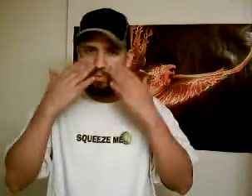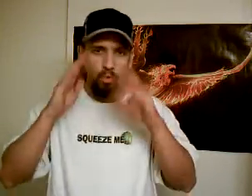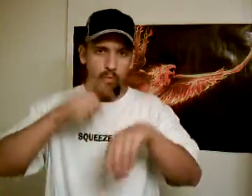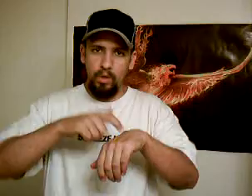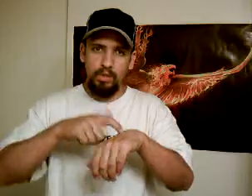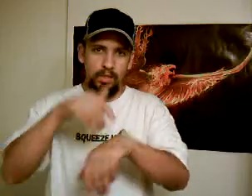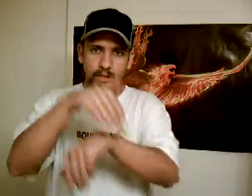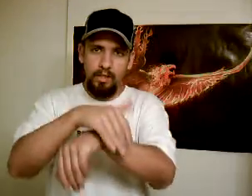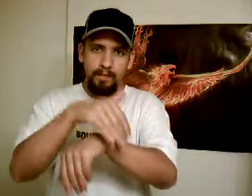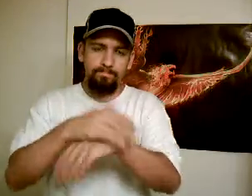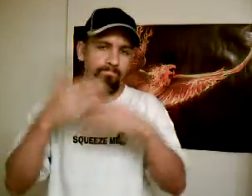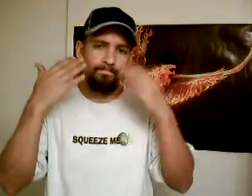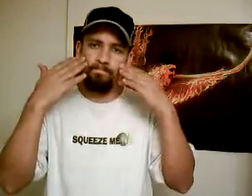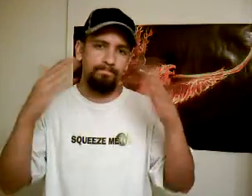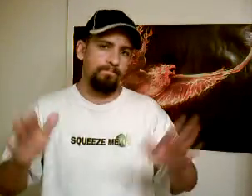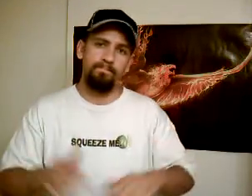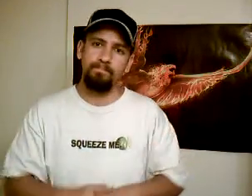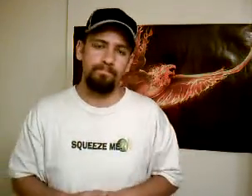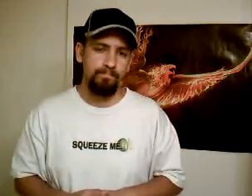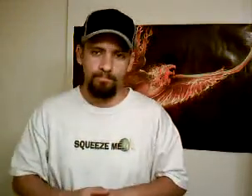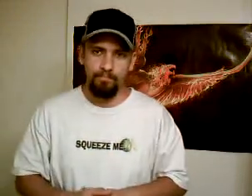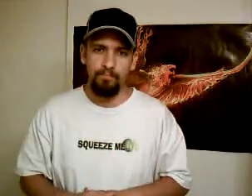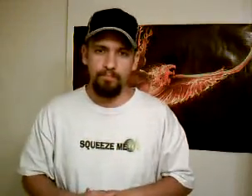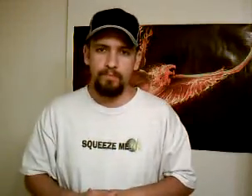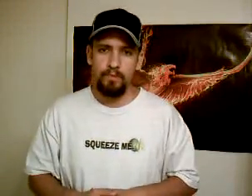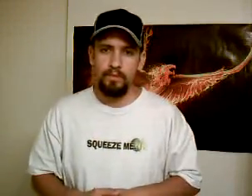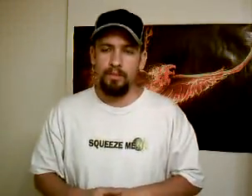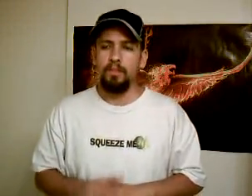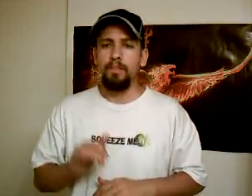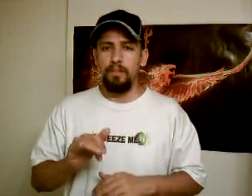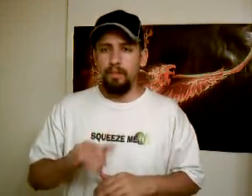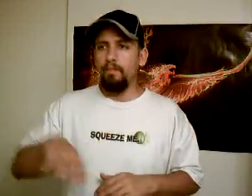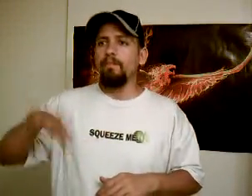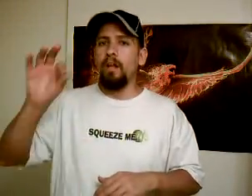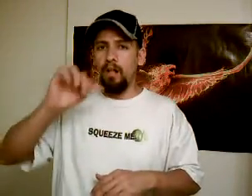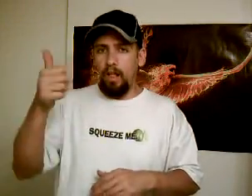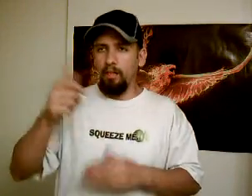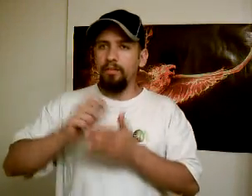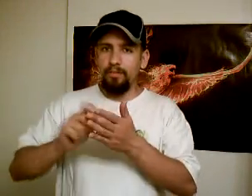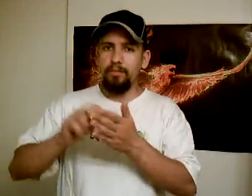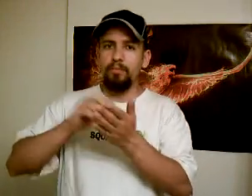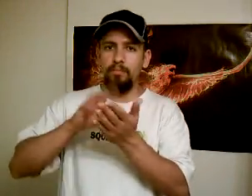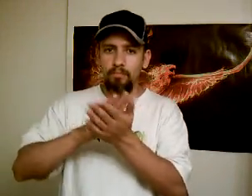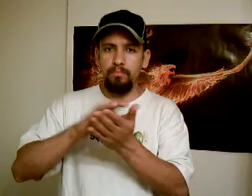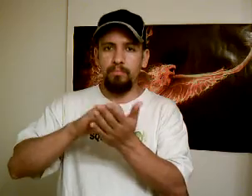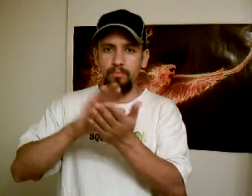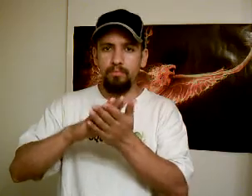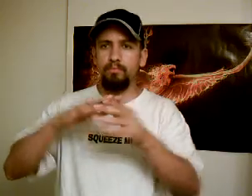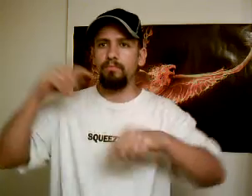6 7 8 9